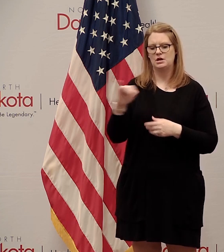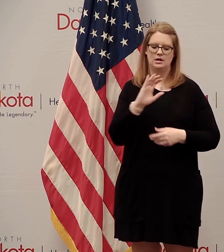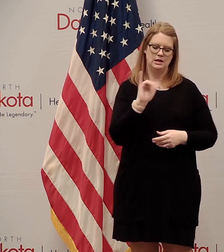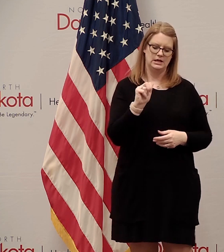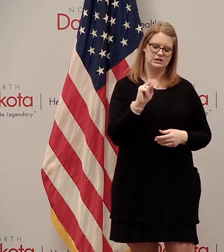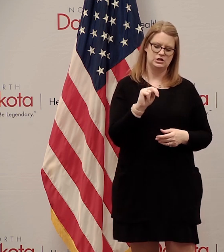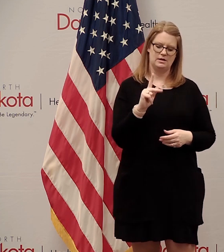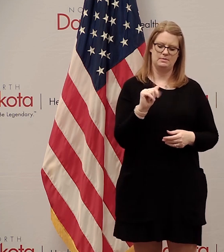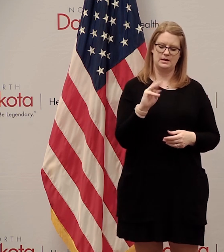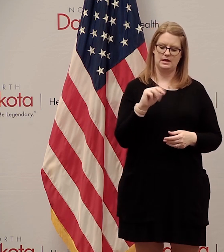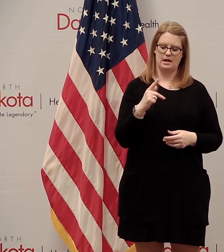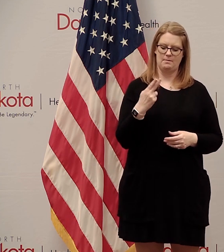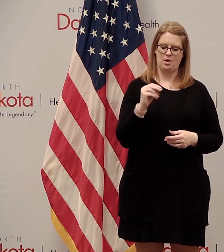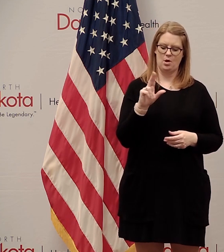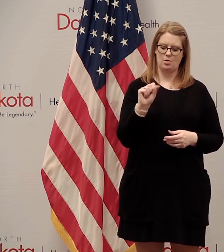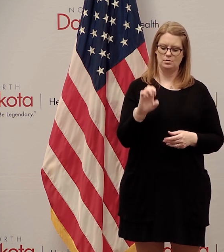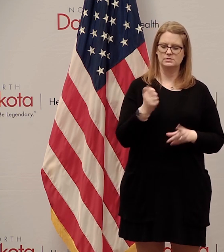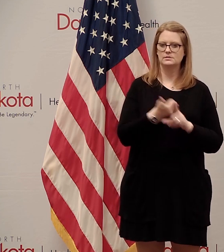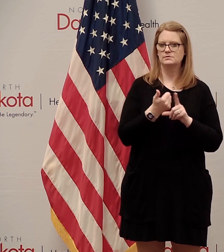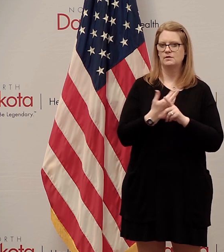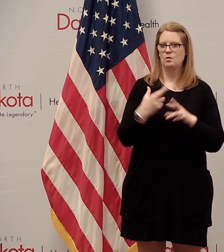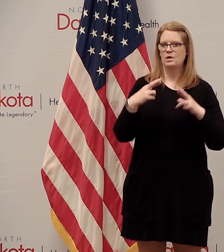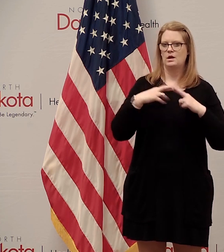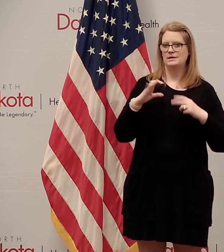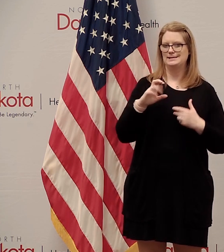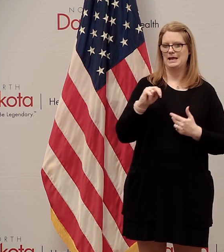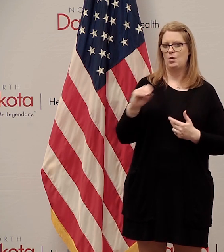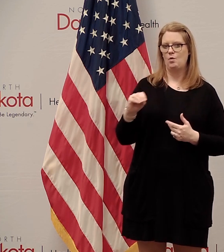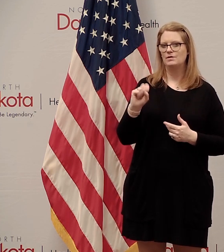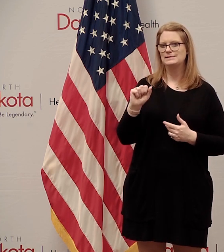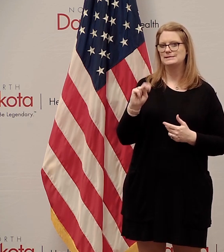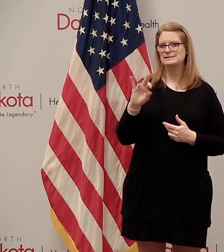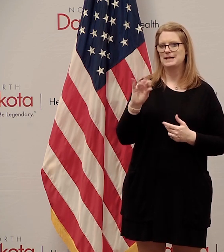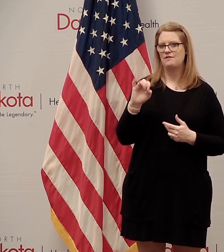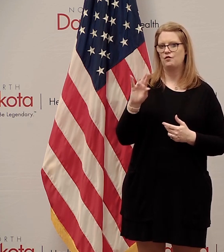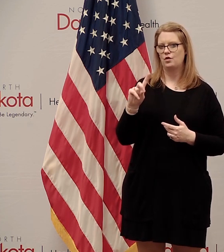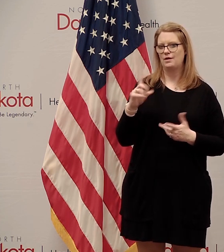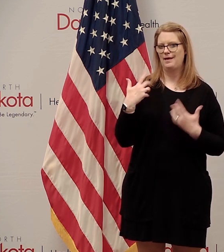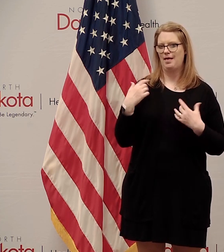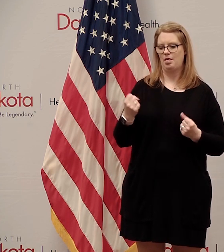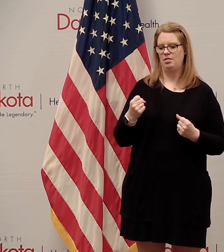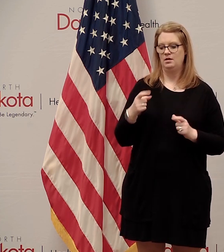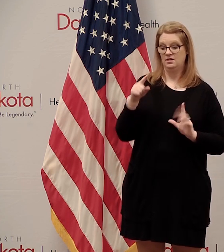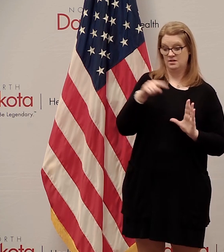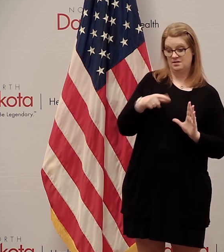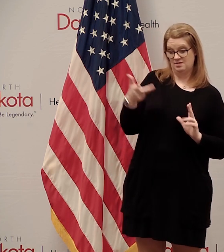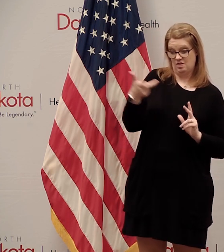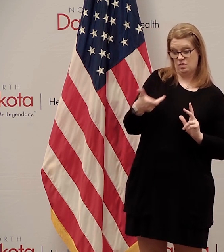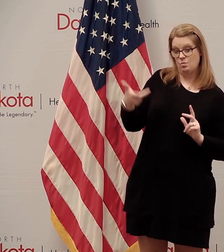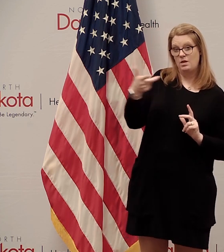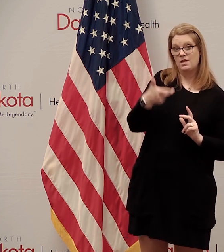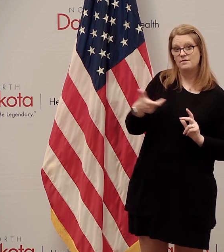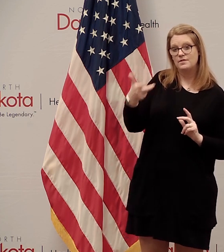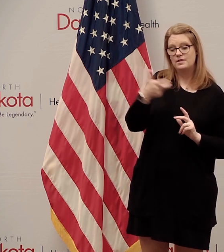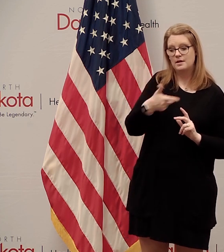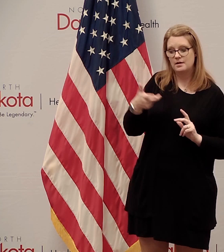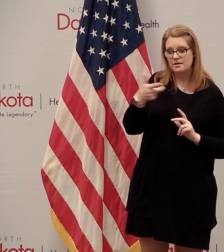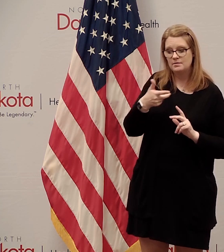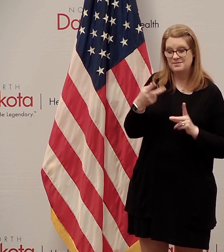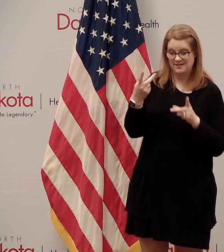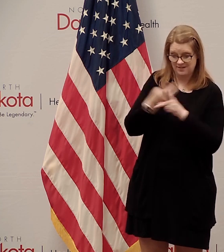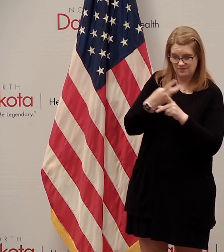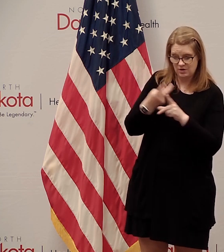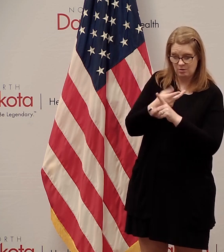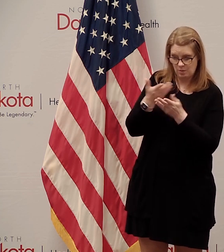is a retired cno for sanford health their role is to garner the resources we